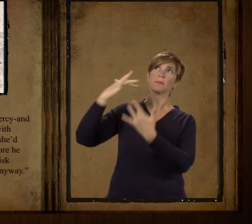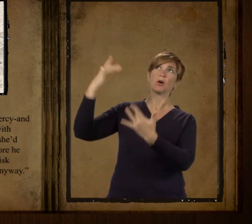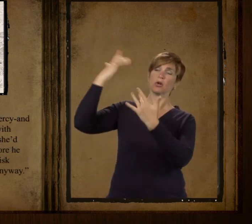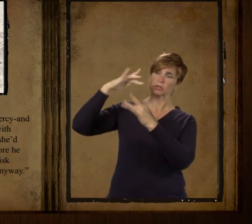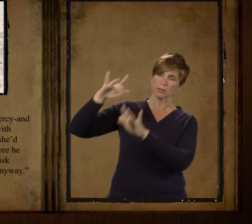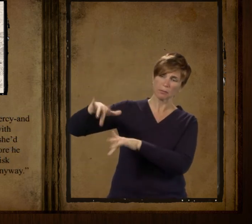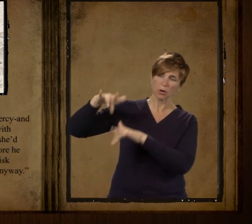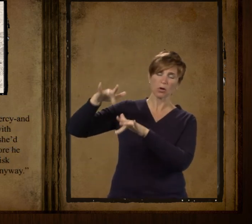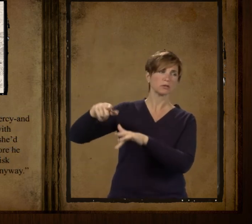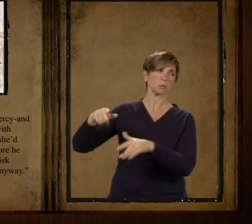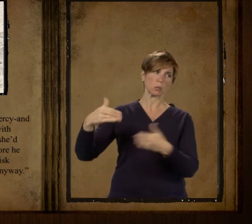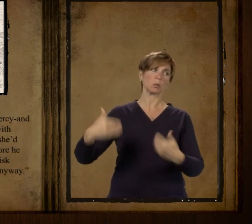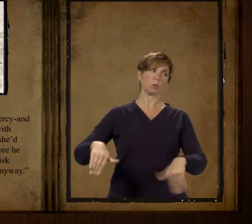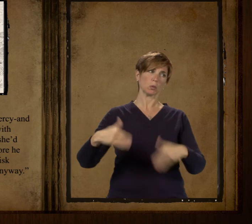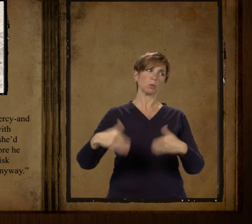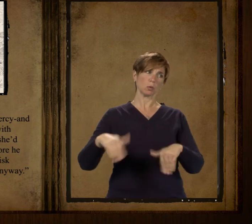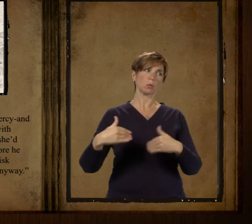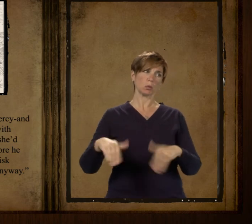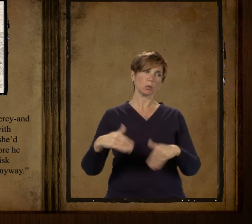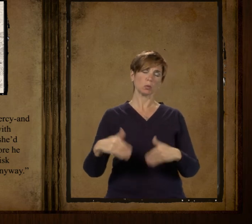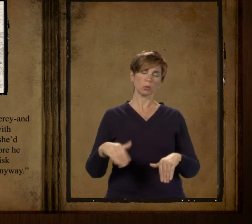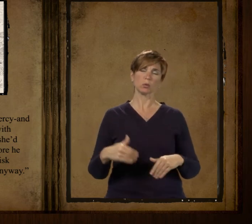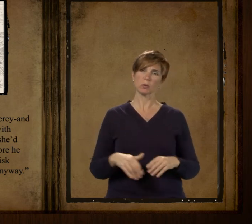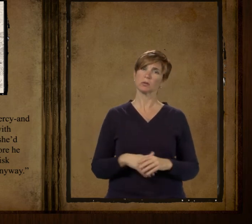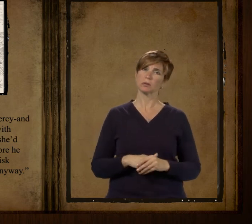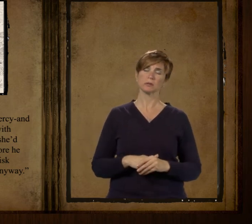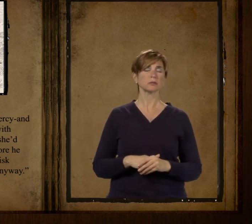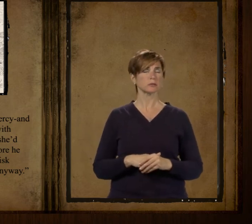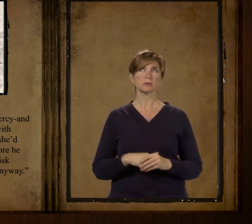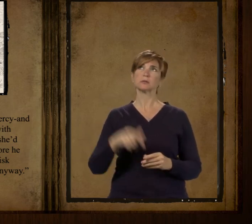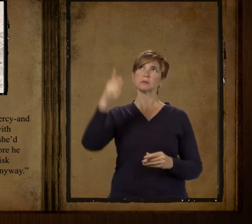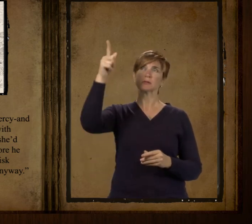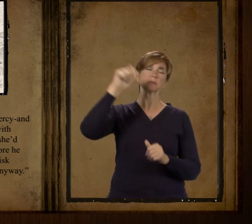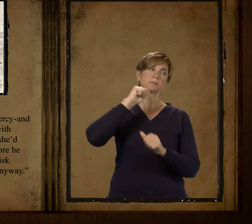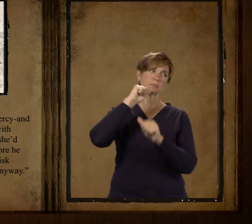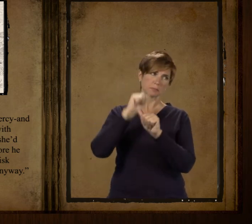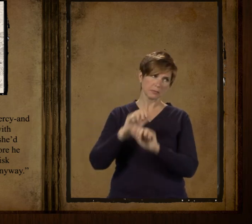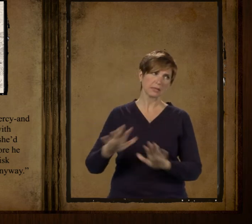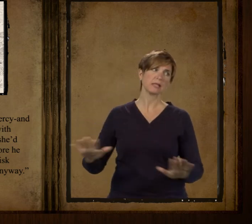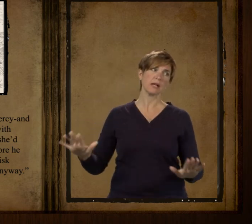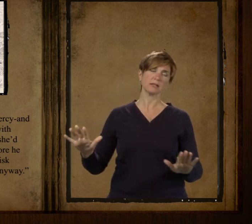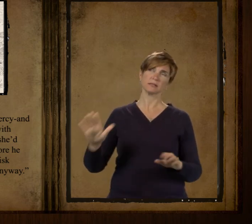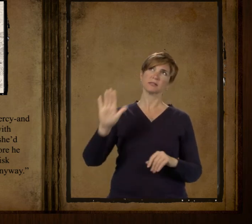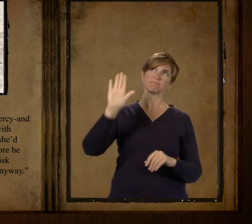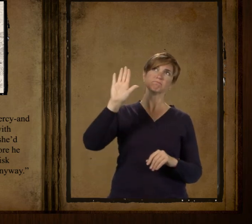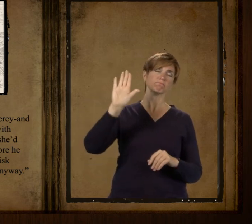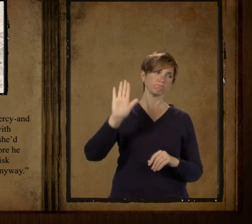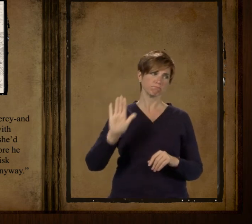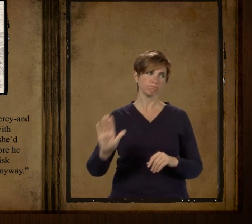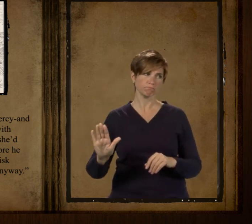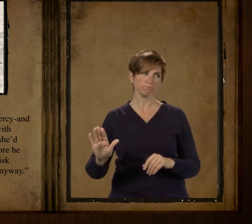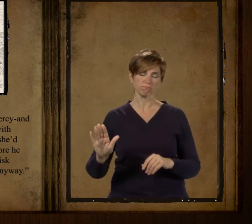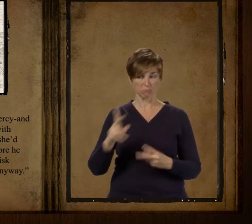thank the lord for his infinite mercy and coming on so smart that with the blessing of providence